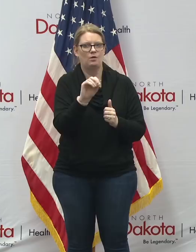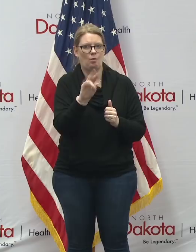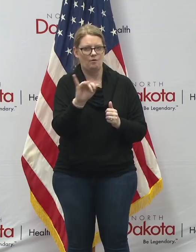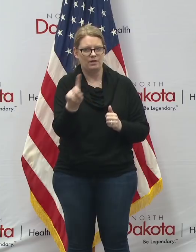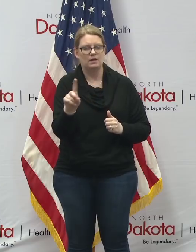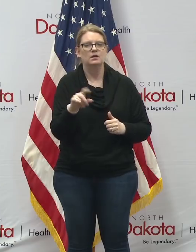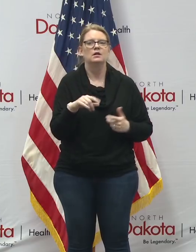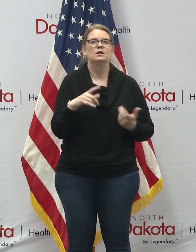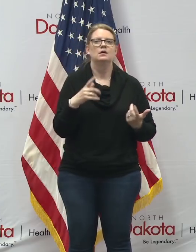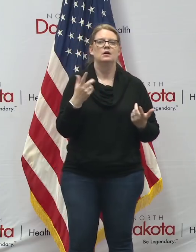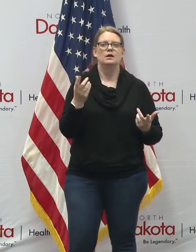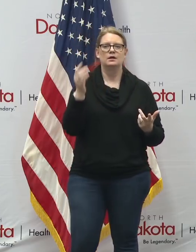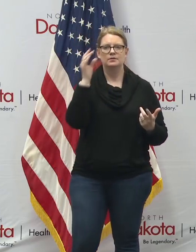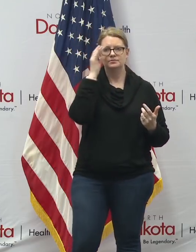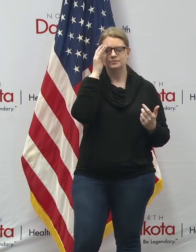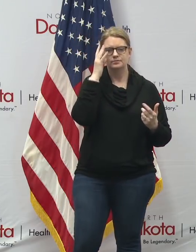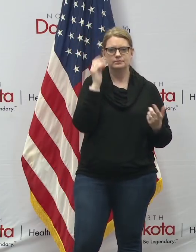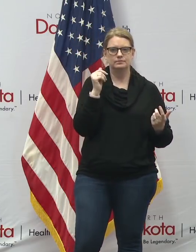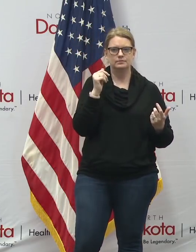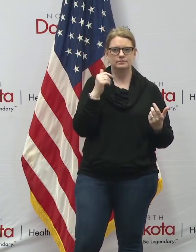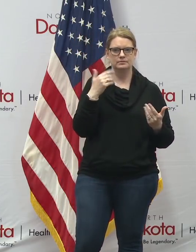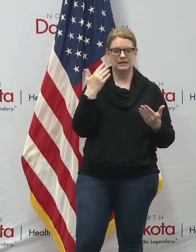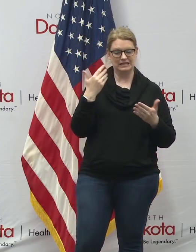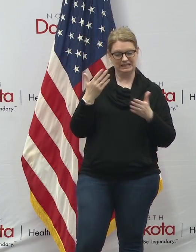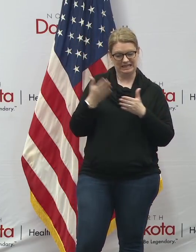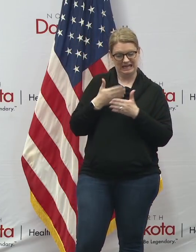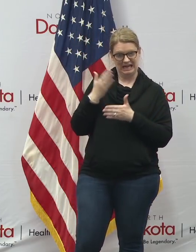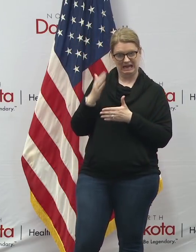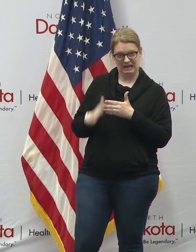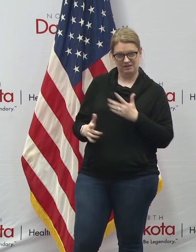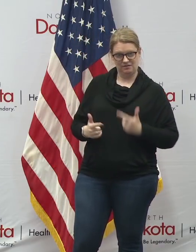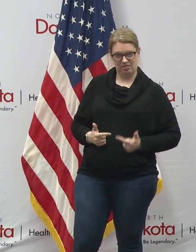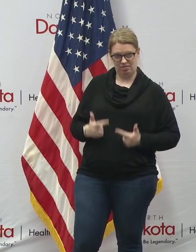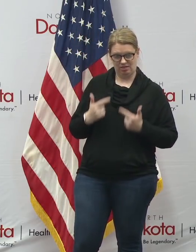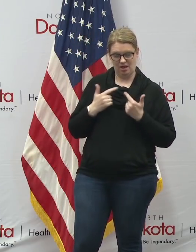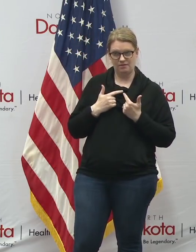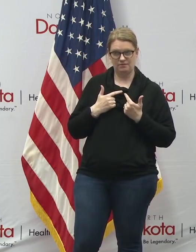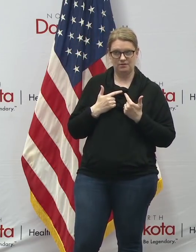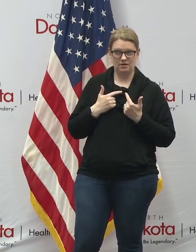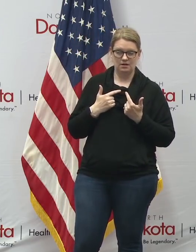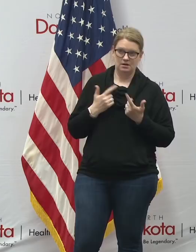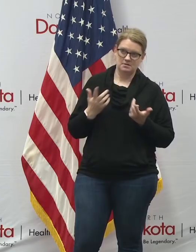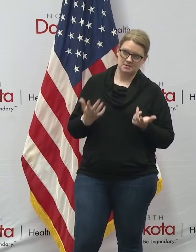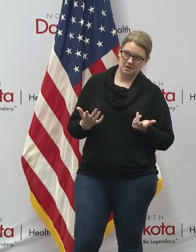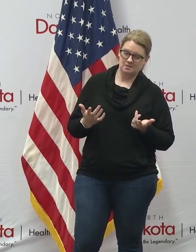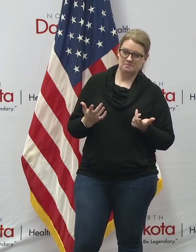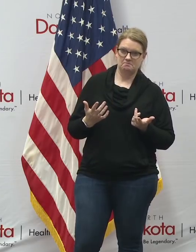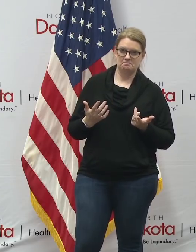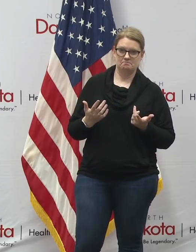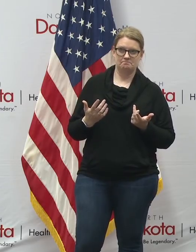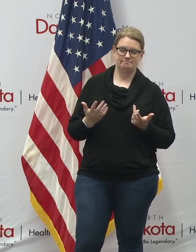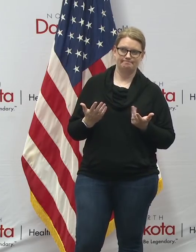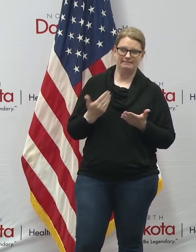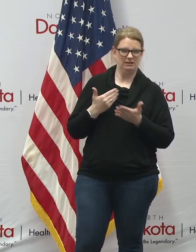at near the near end of life and have uh multiple uh